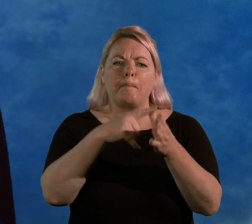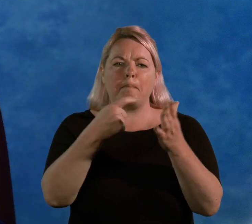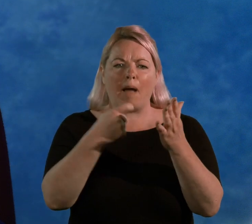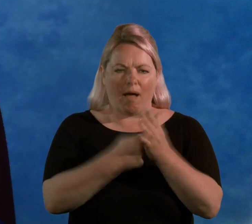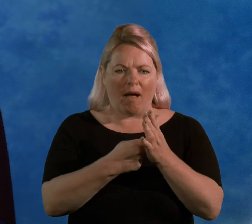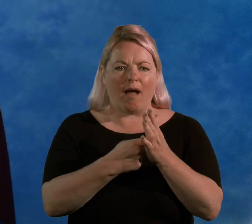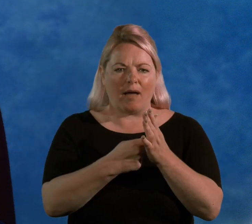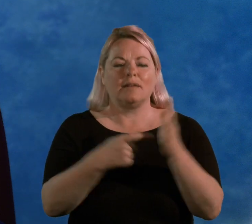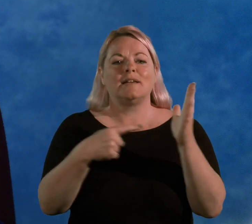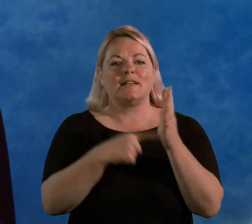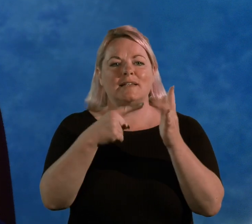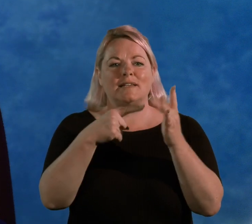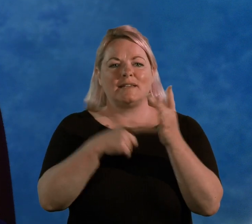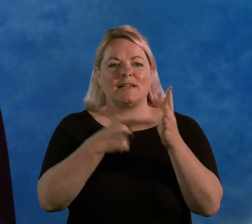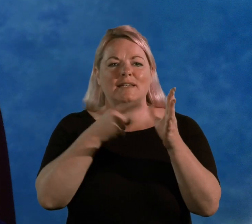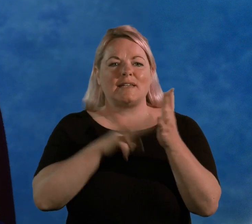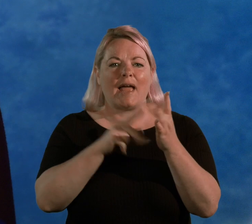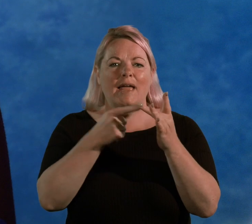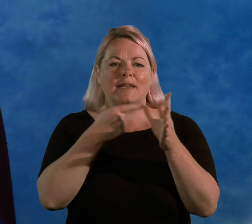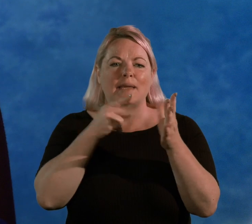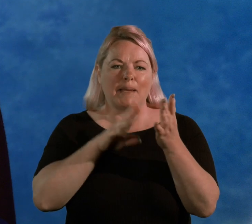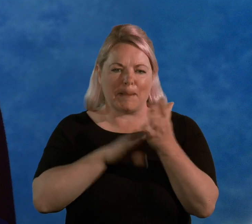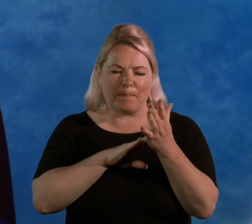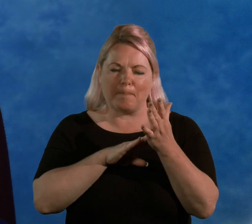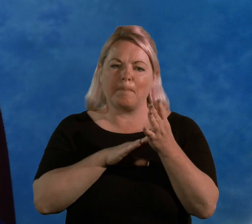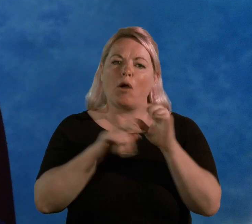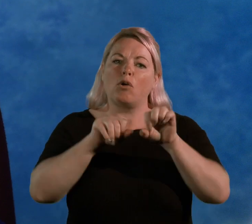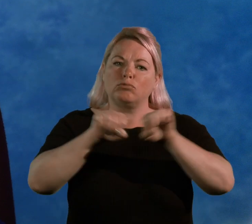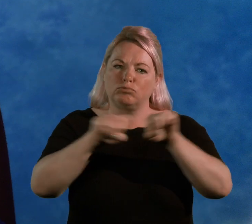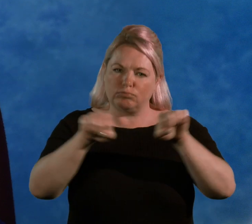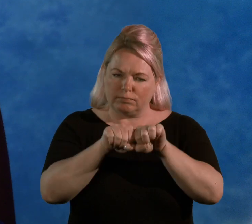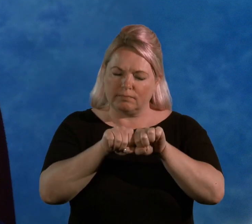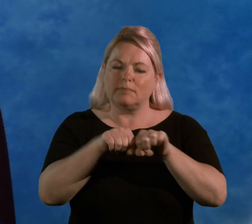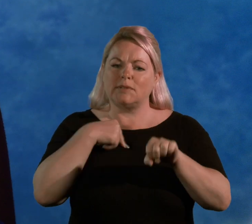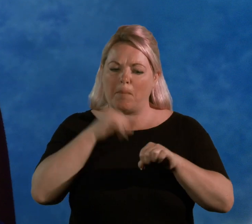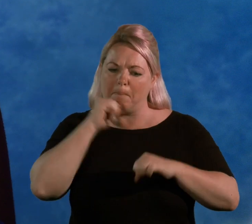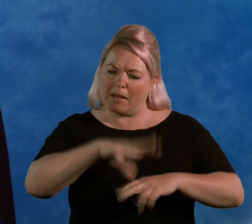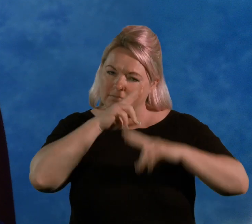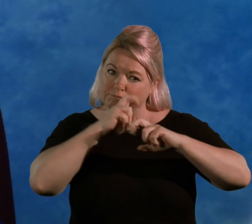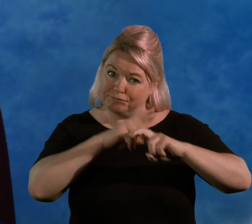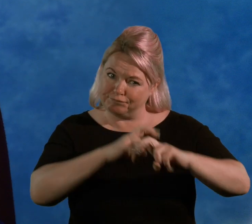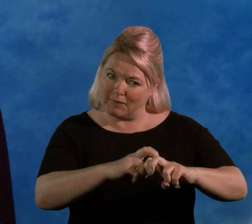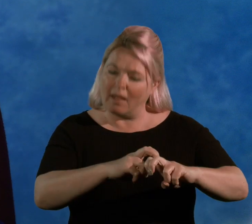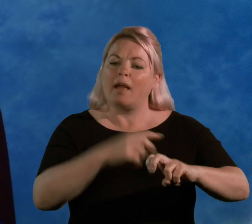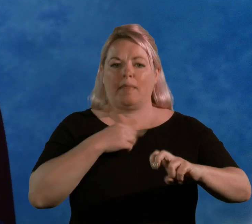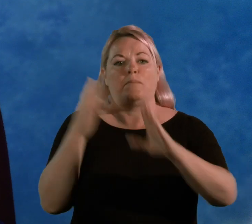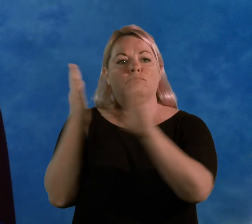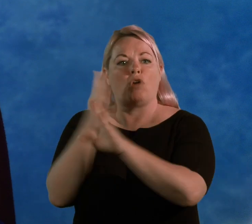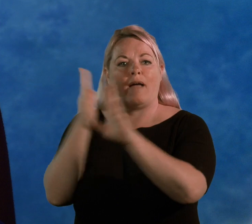titanium rod. So I sussed this out, and went privately to Kent to have it